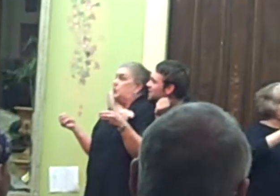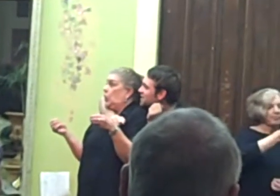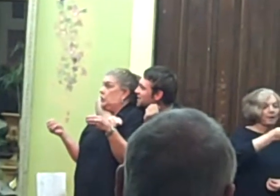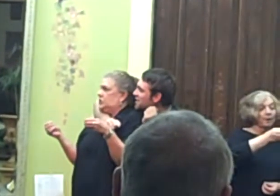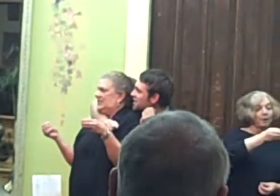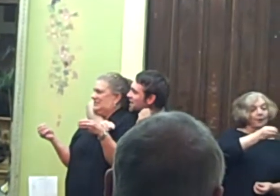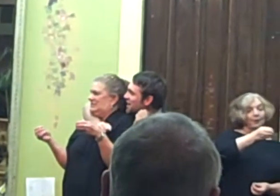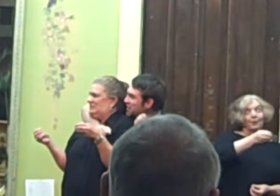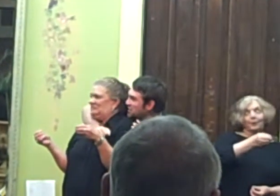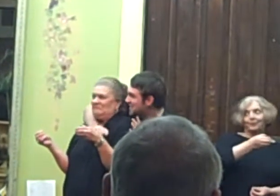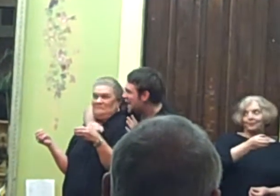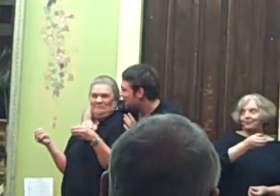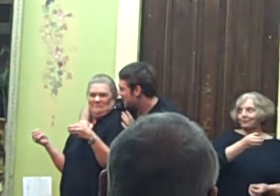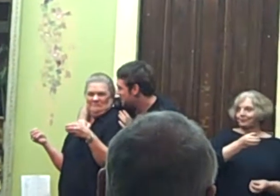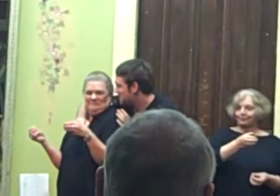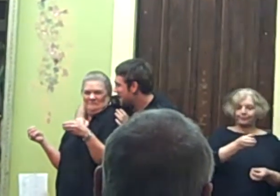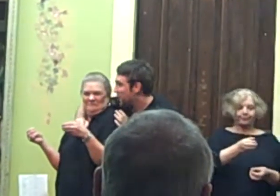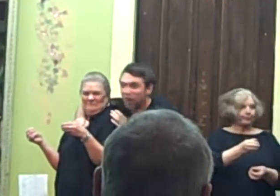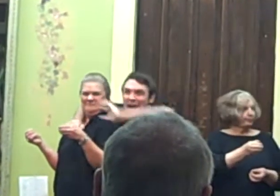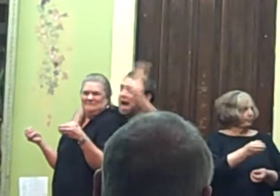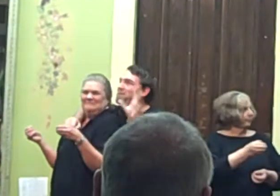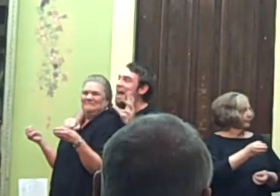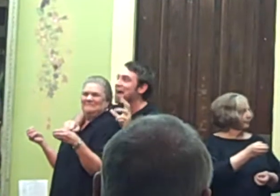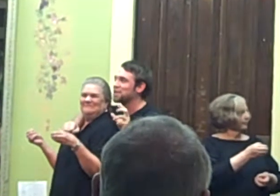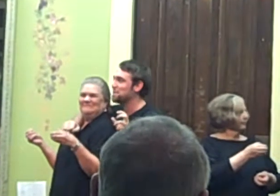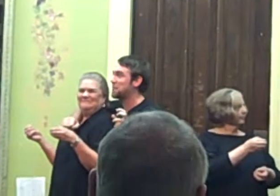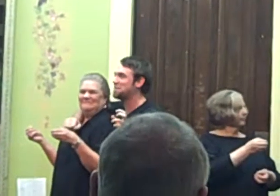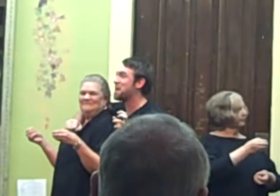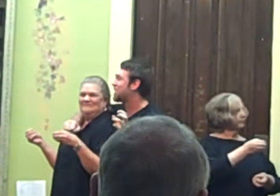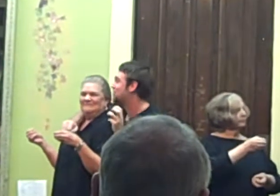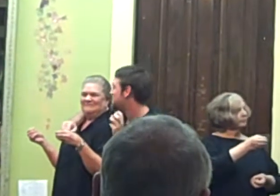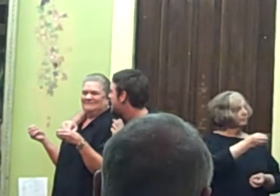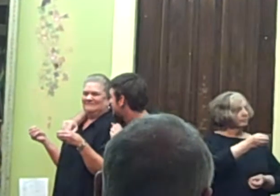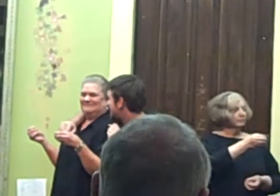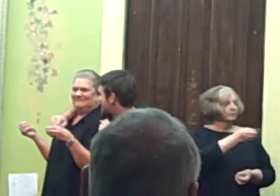the continent. You did have a complete makeover. I'm going to have a complete makeover myself.